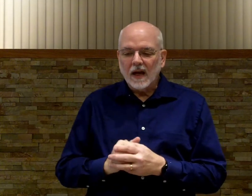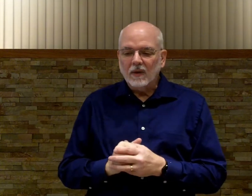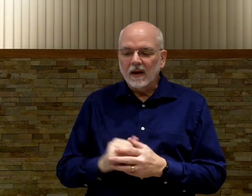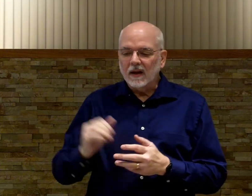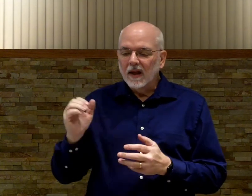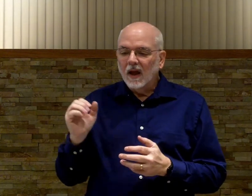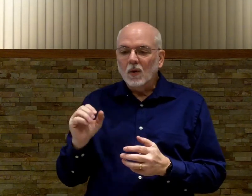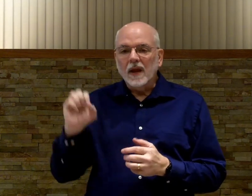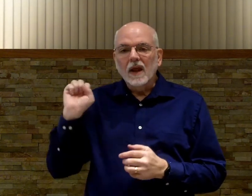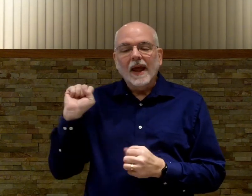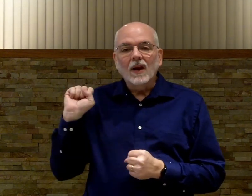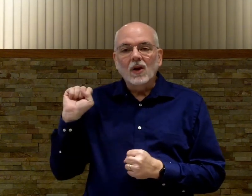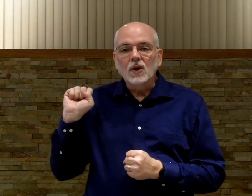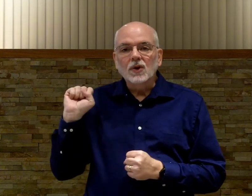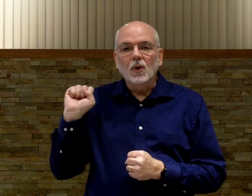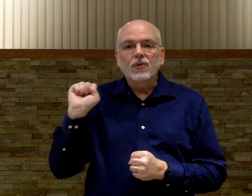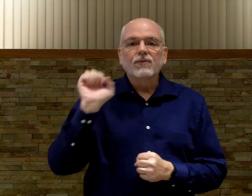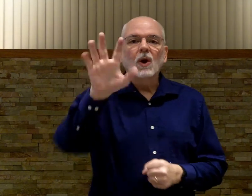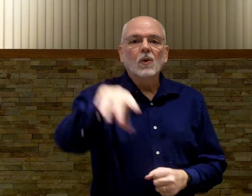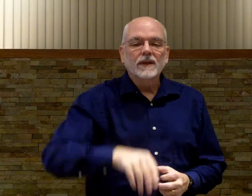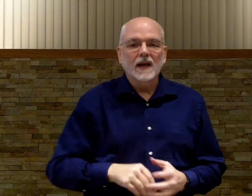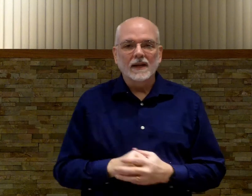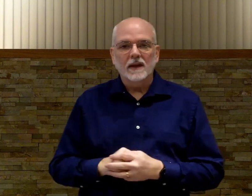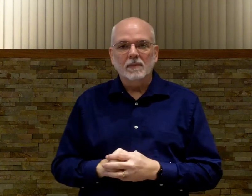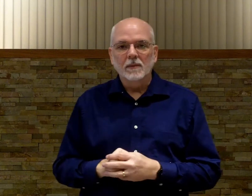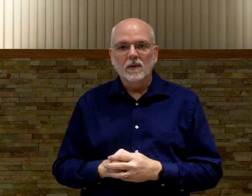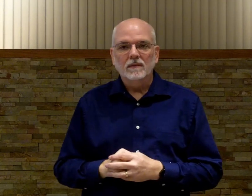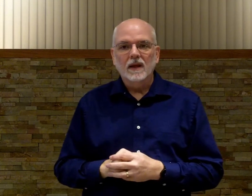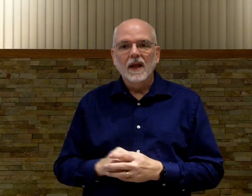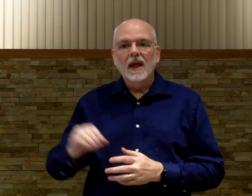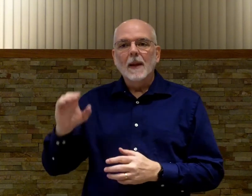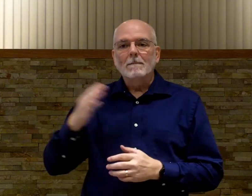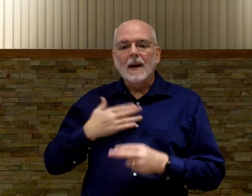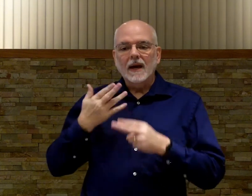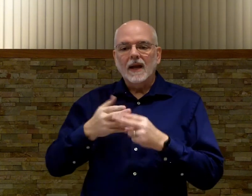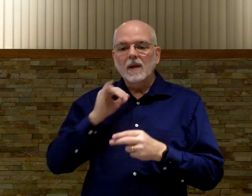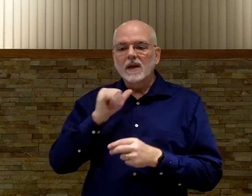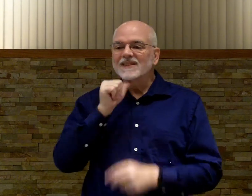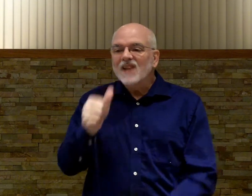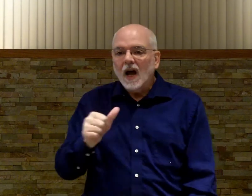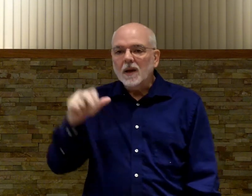Skywriting. Okay. And also, you don't throw the signs at people. My name is not.